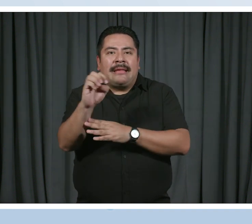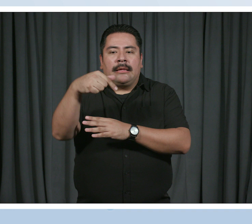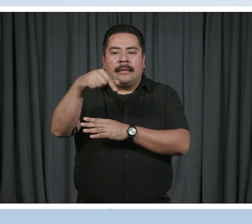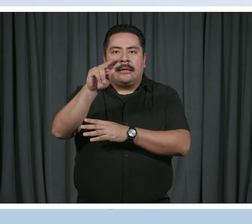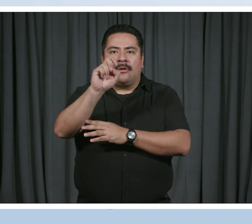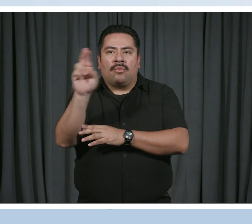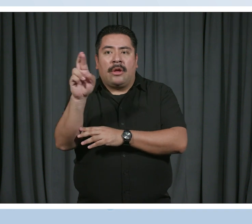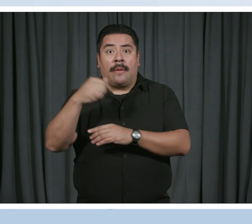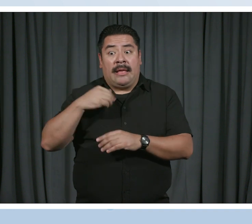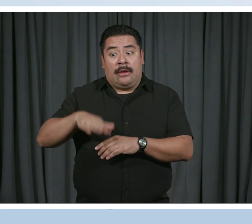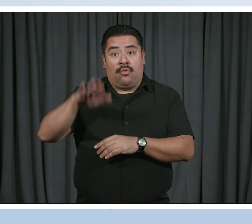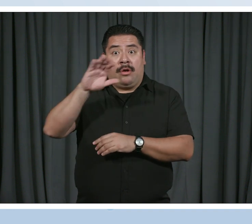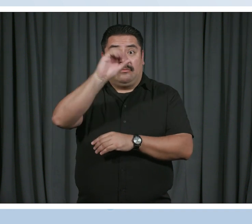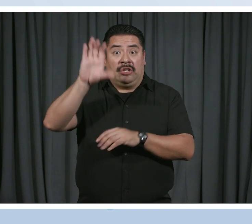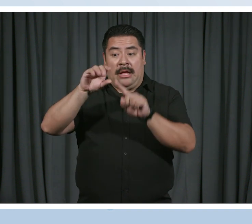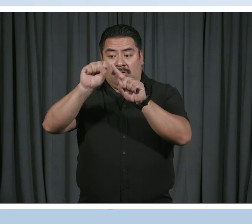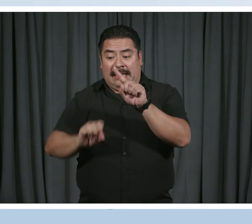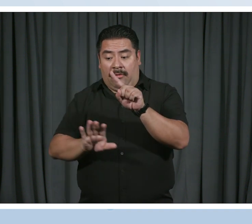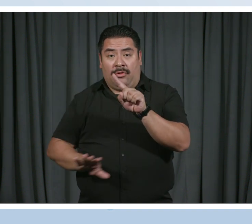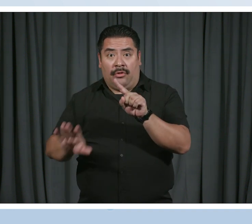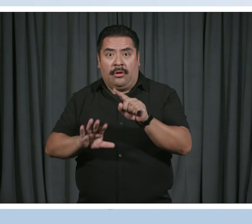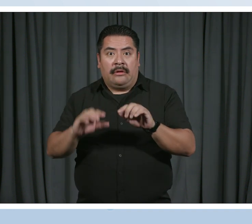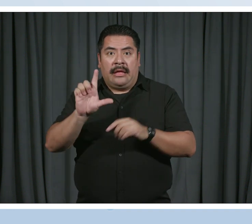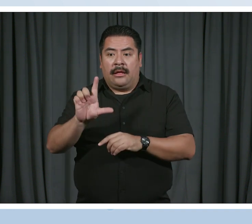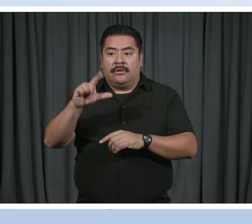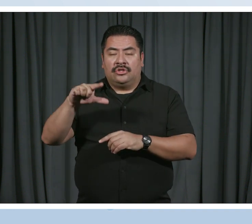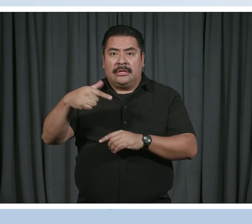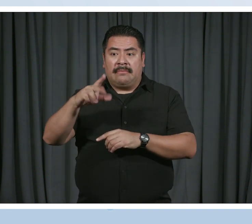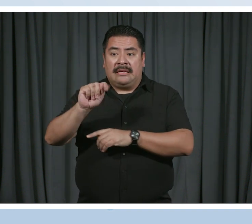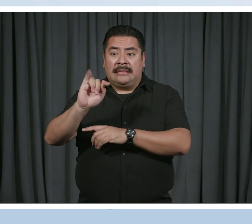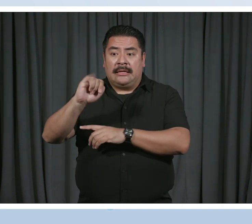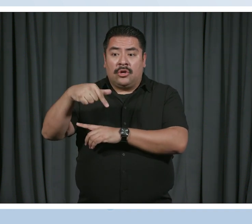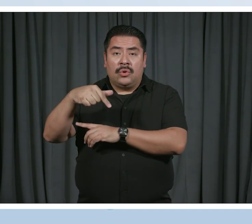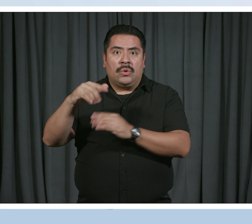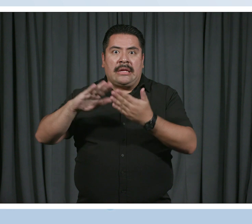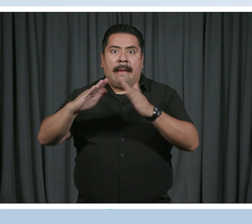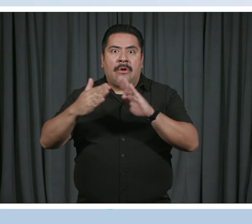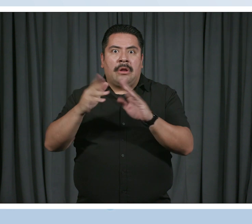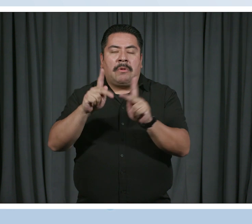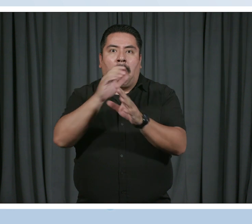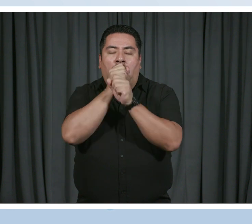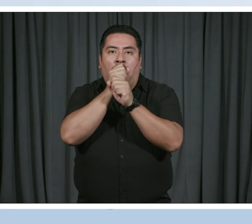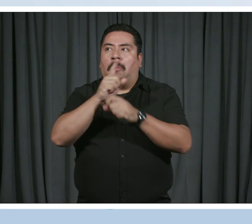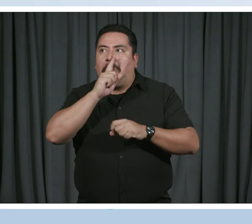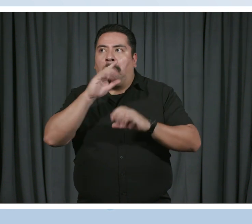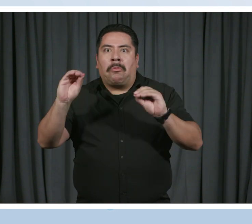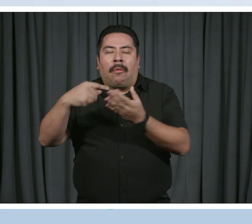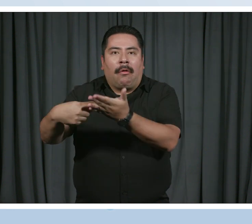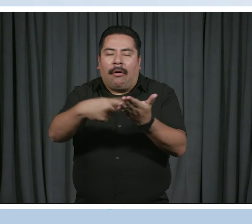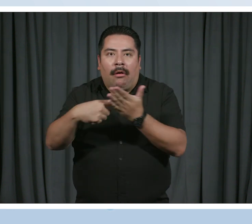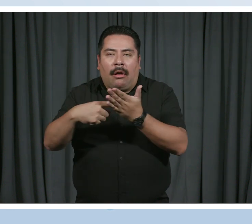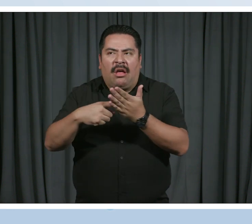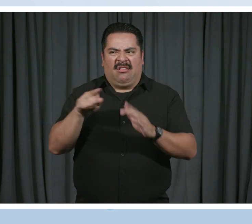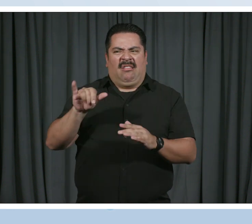and no one talked about the LGBTQ community. And so it was a new vocabulary